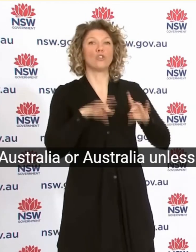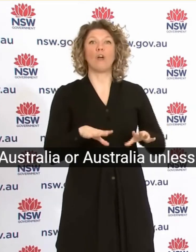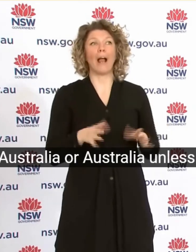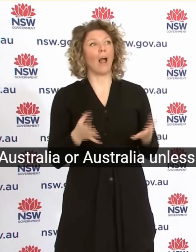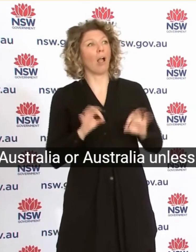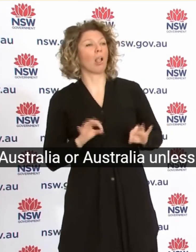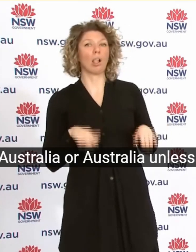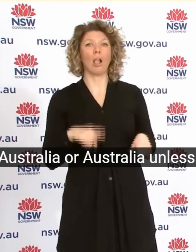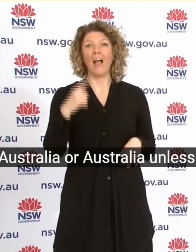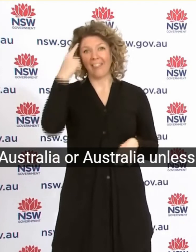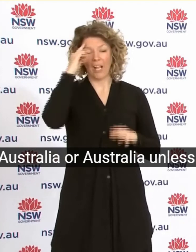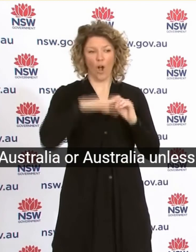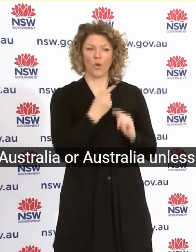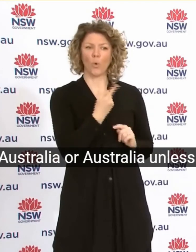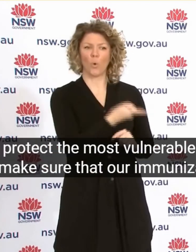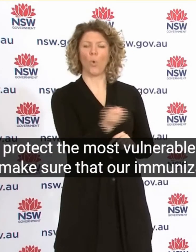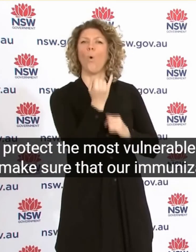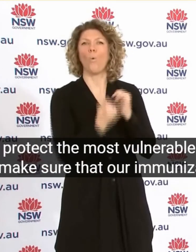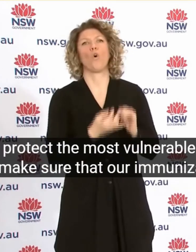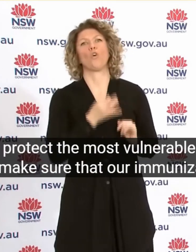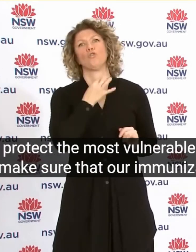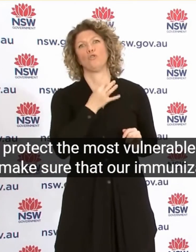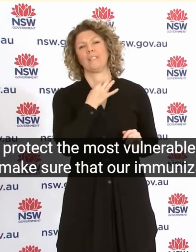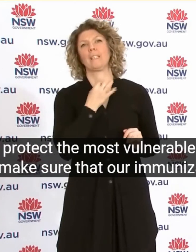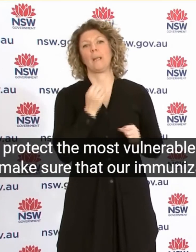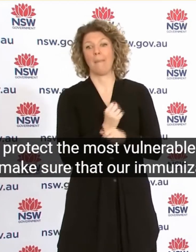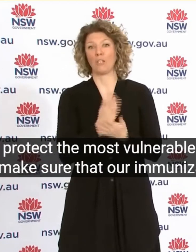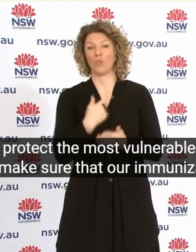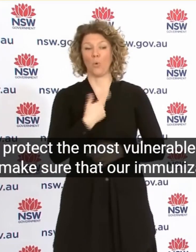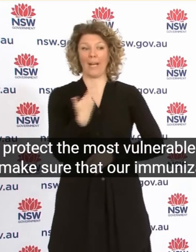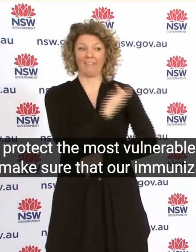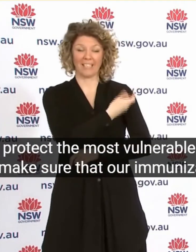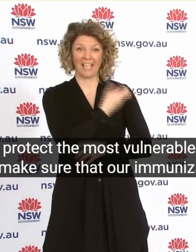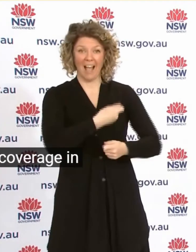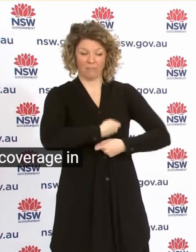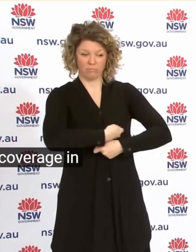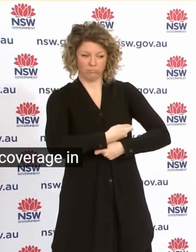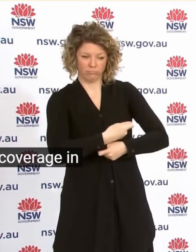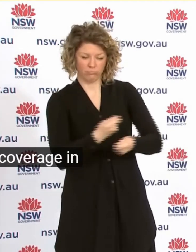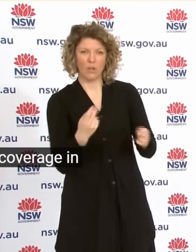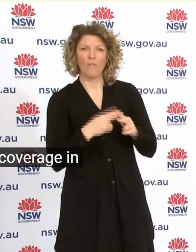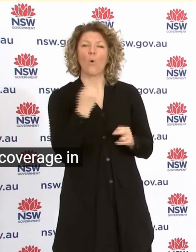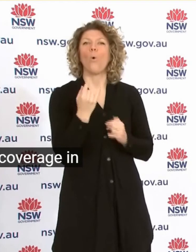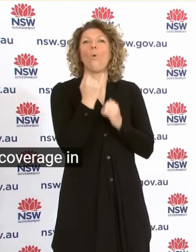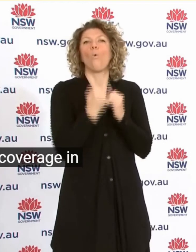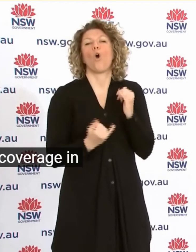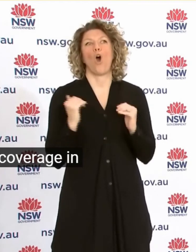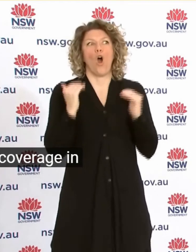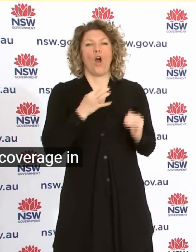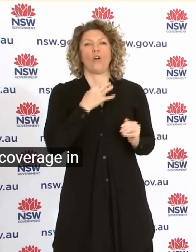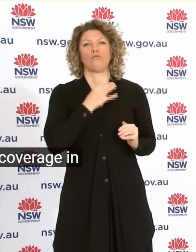The Most Vulnerable And Make Sure That Our Immunization Coverage In Our Most Vulnerable